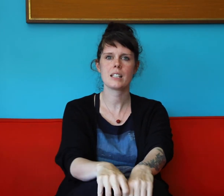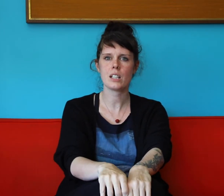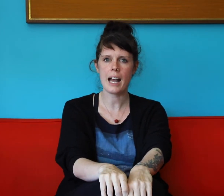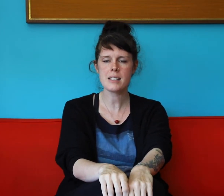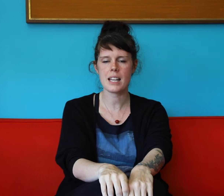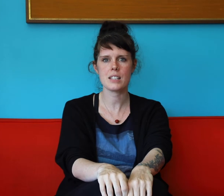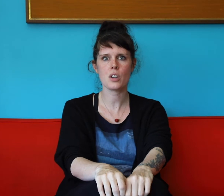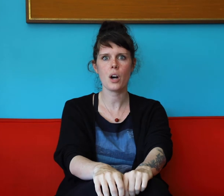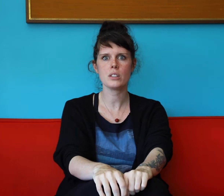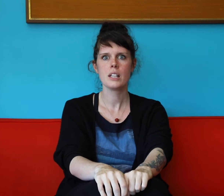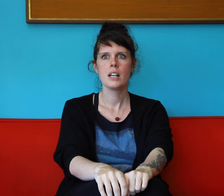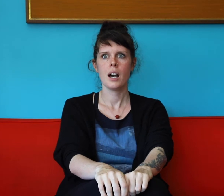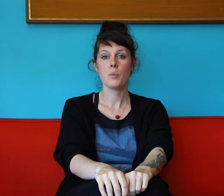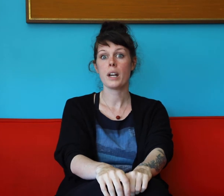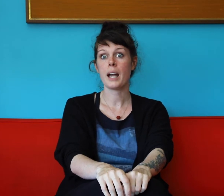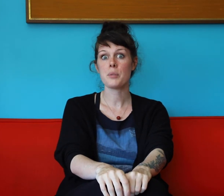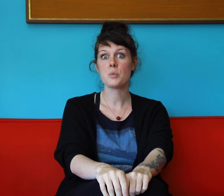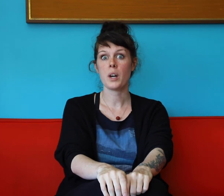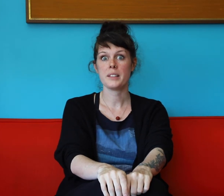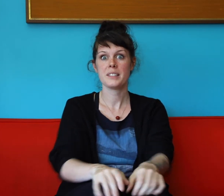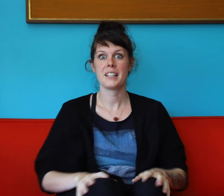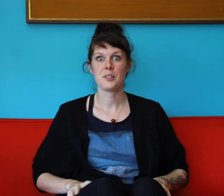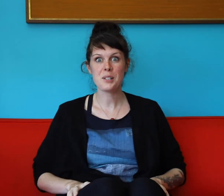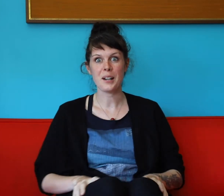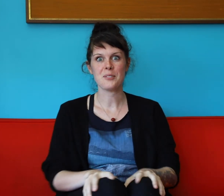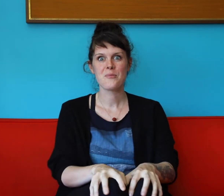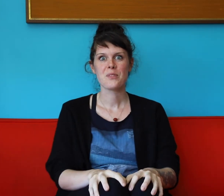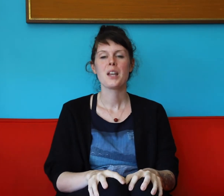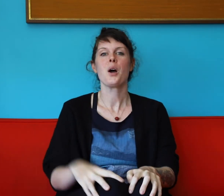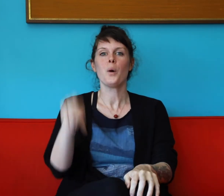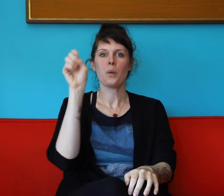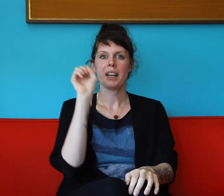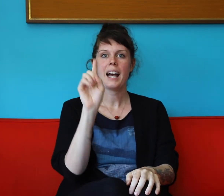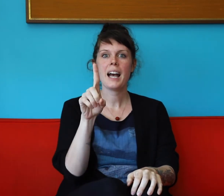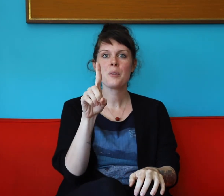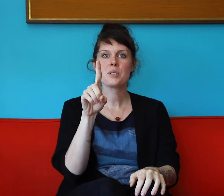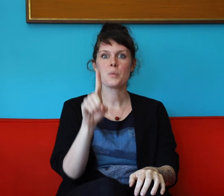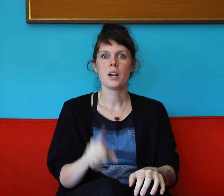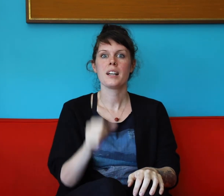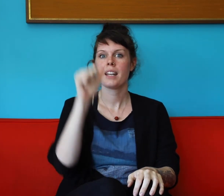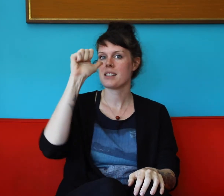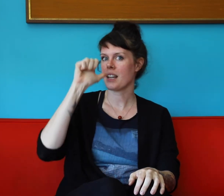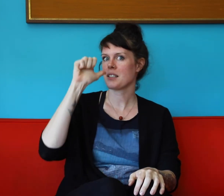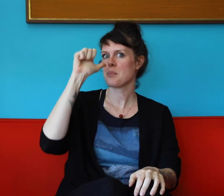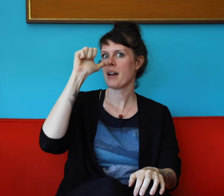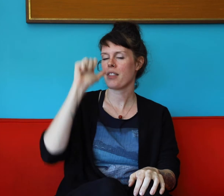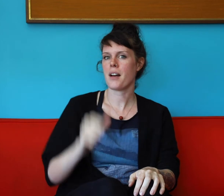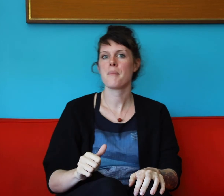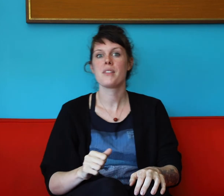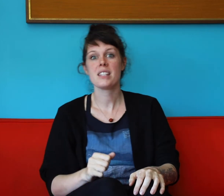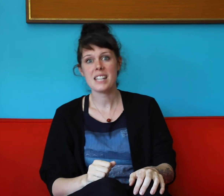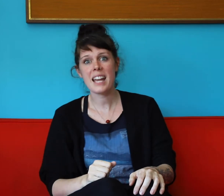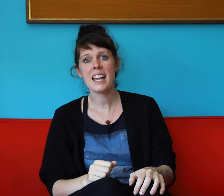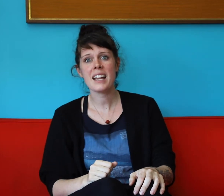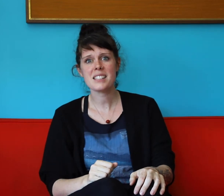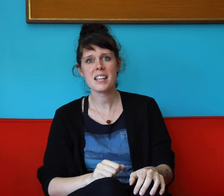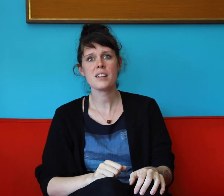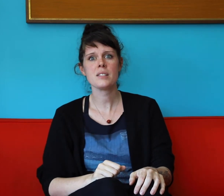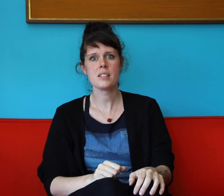class and it's called When I Was One. Here we go. When I was one, I sucked my thumb the day I sailed to